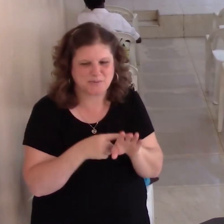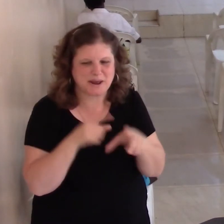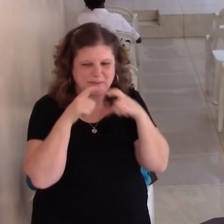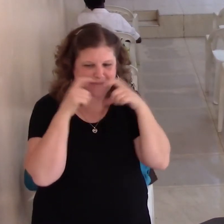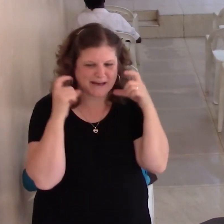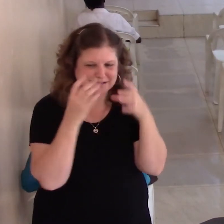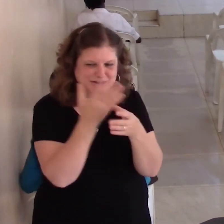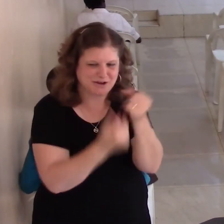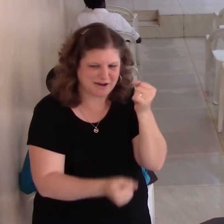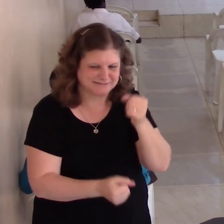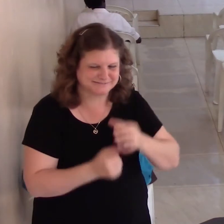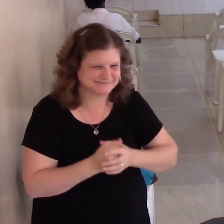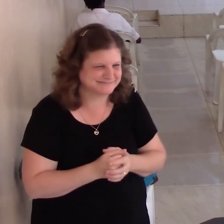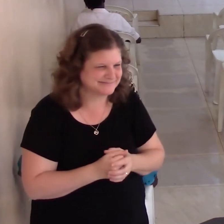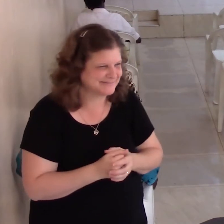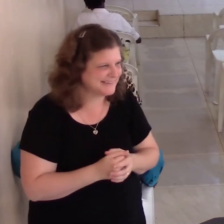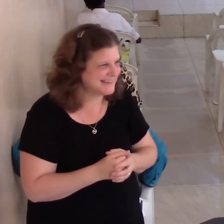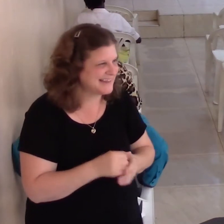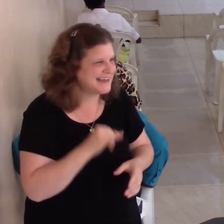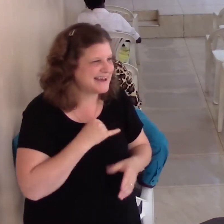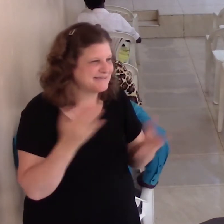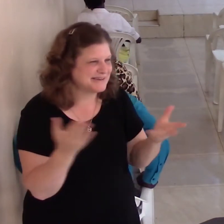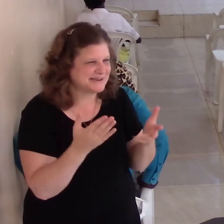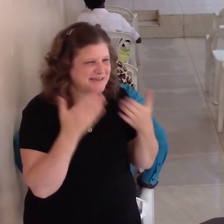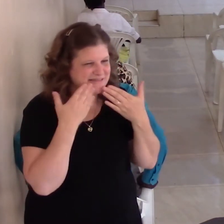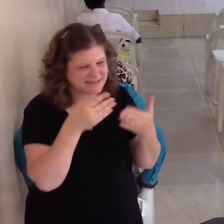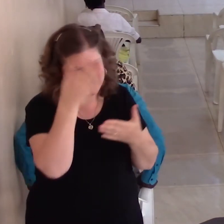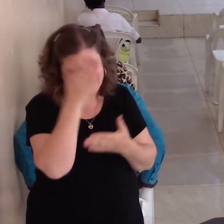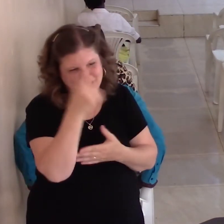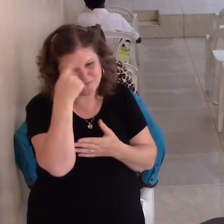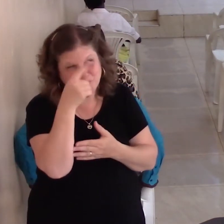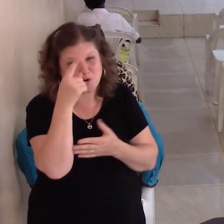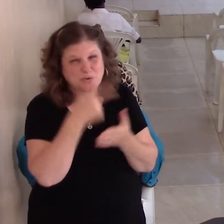I'm here to present in court for what you have done for us.